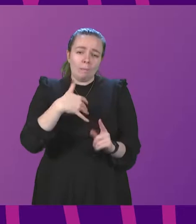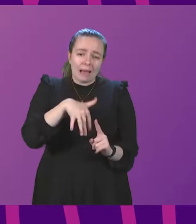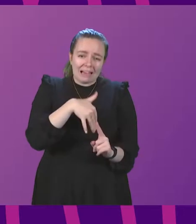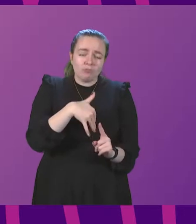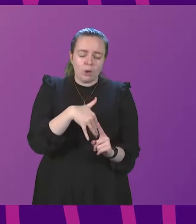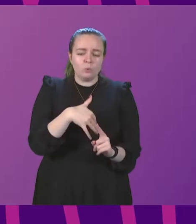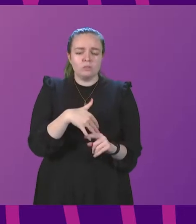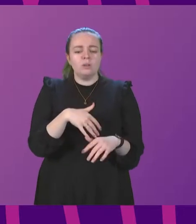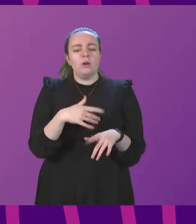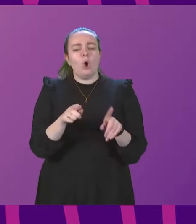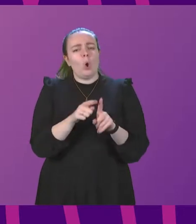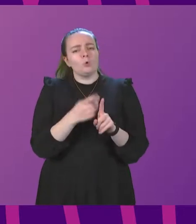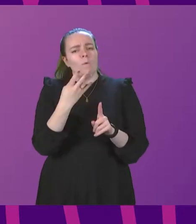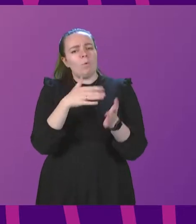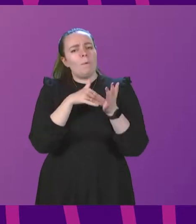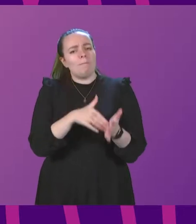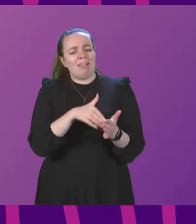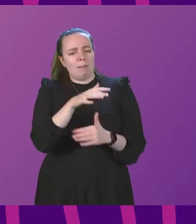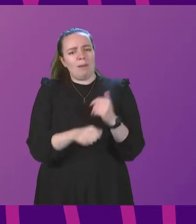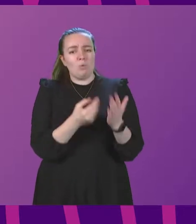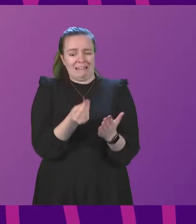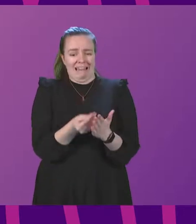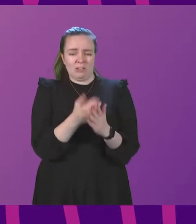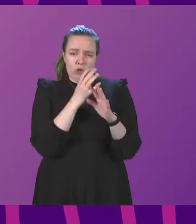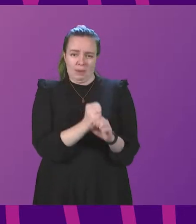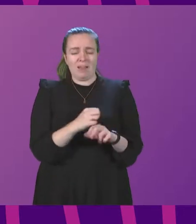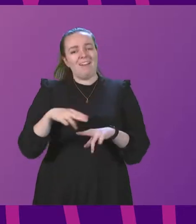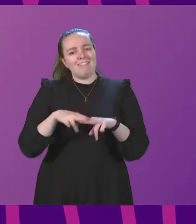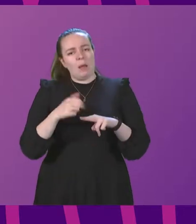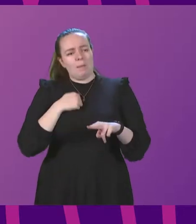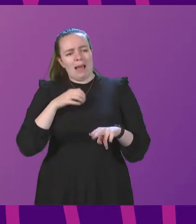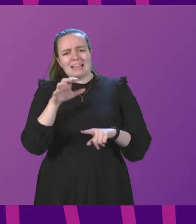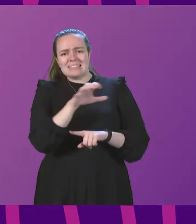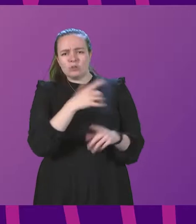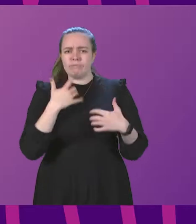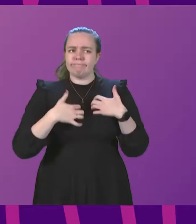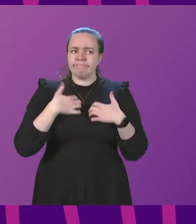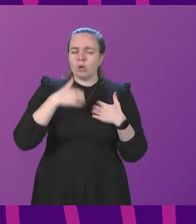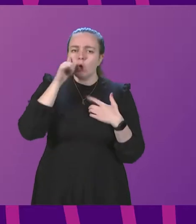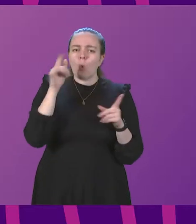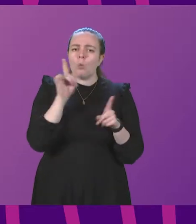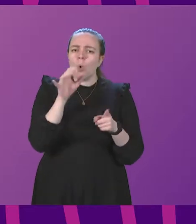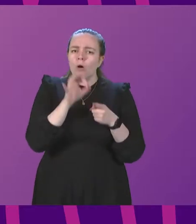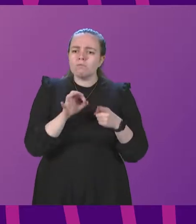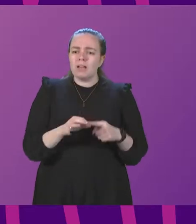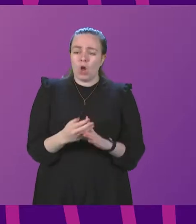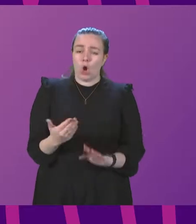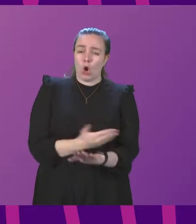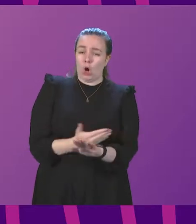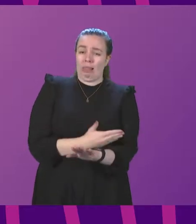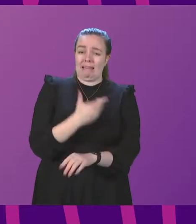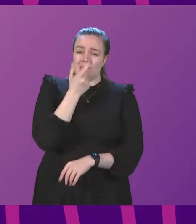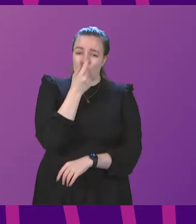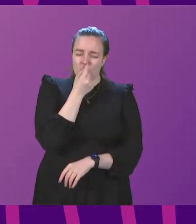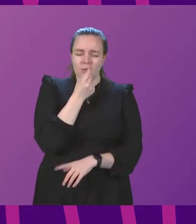£4 million cash commitment. Families in my constituency will be keen to know what this will entail as early as possible.